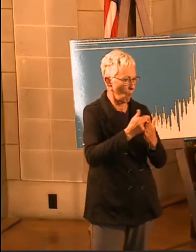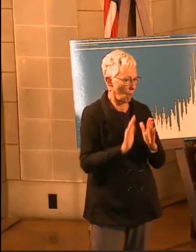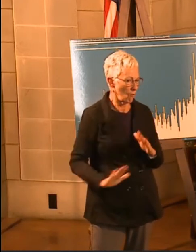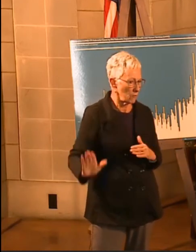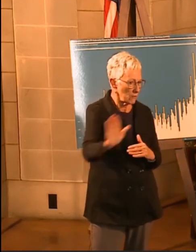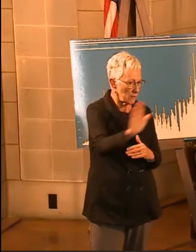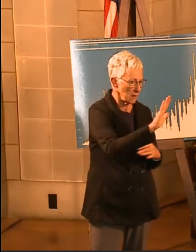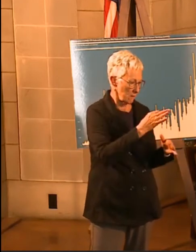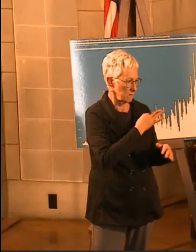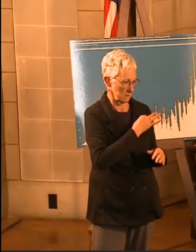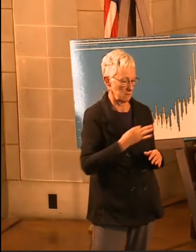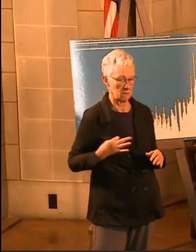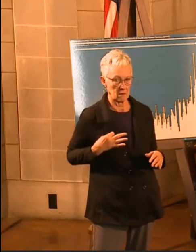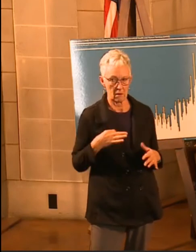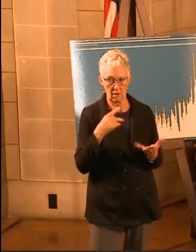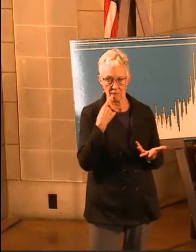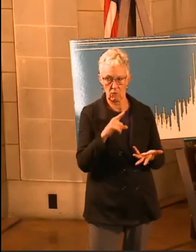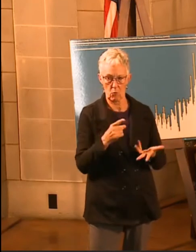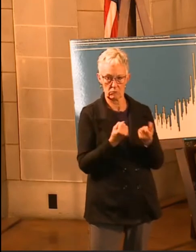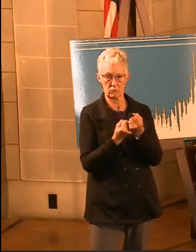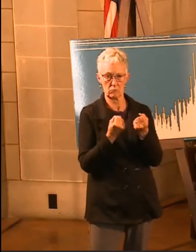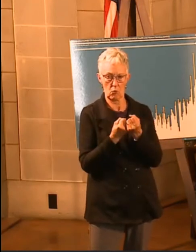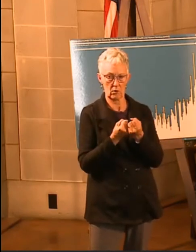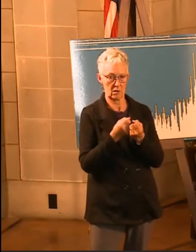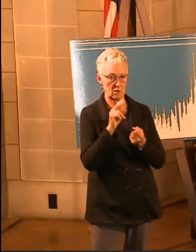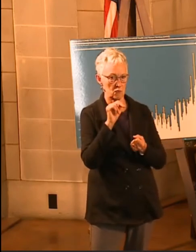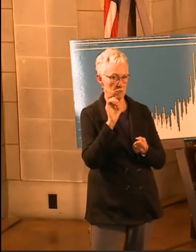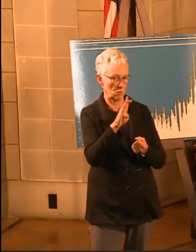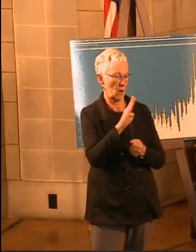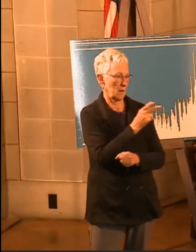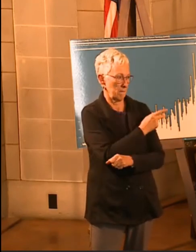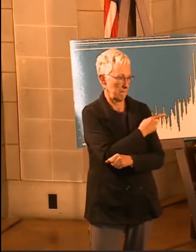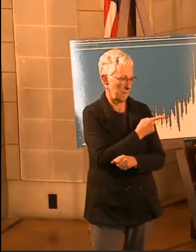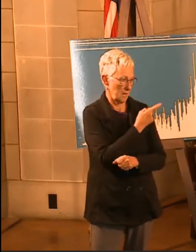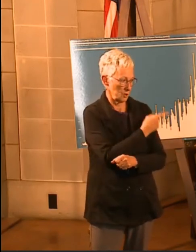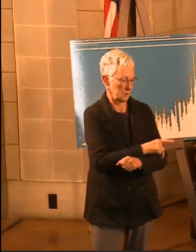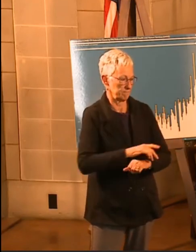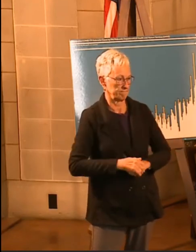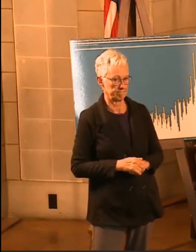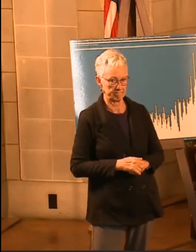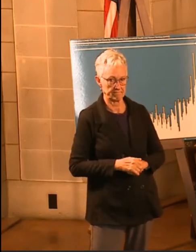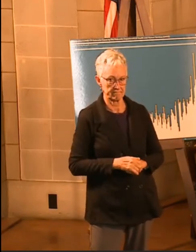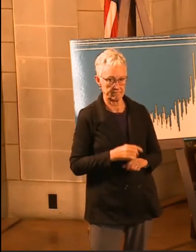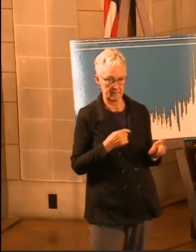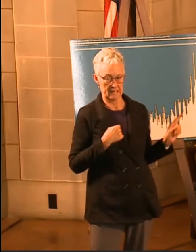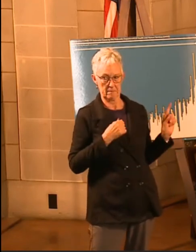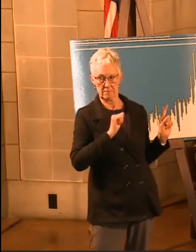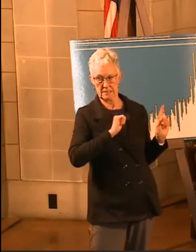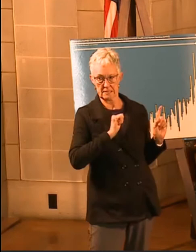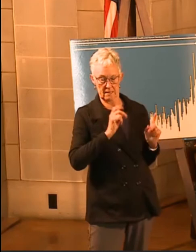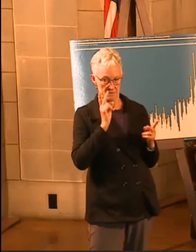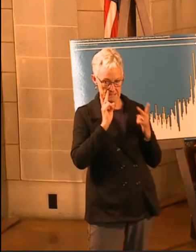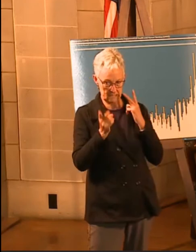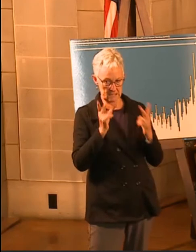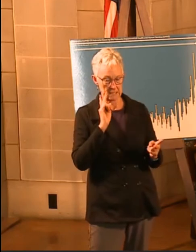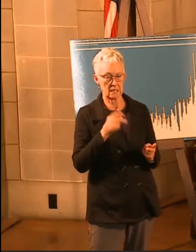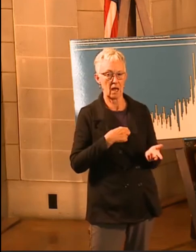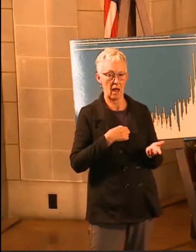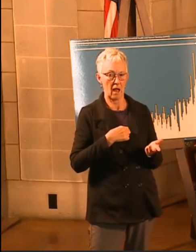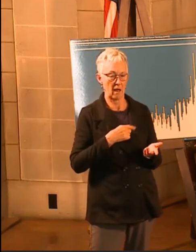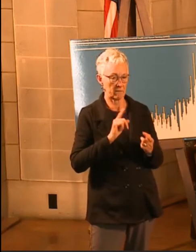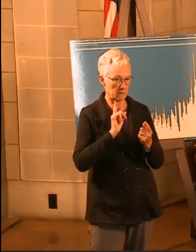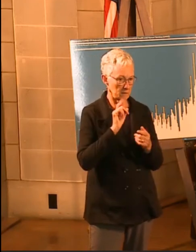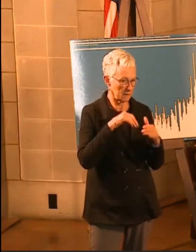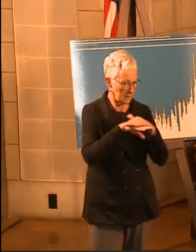Nebraskans during this time. I personally witnessed it myself. I've gone to several hospitals, talked to several